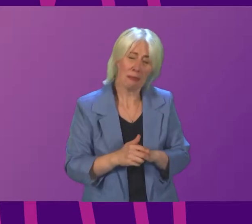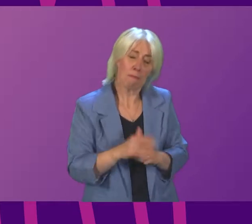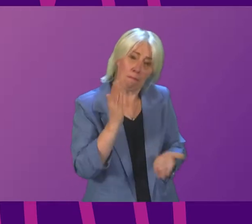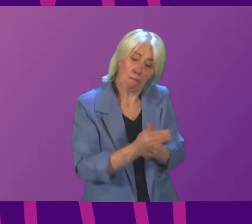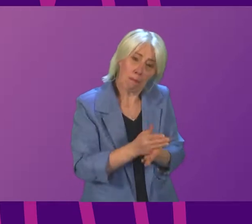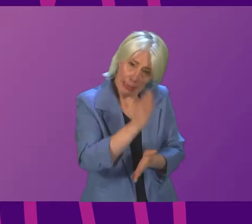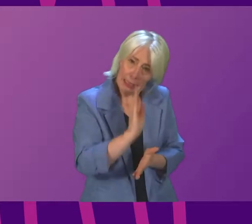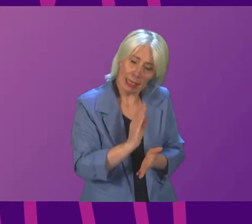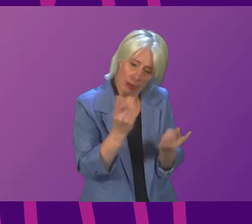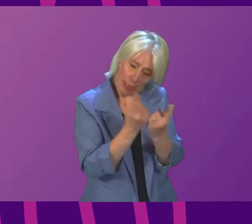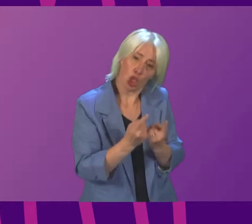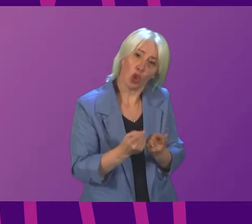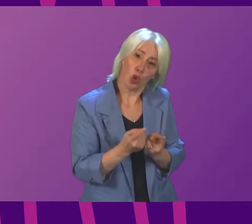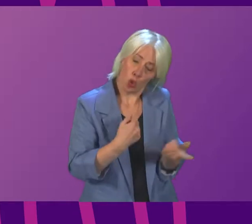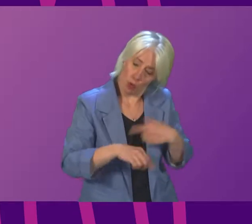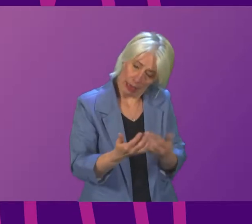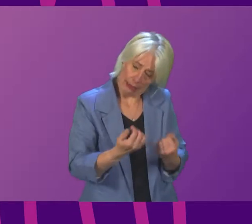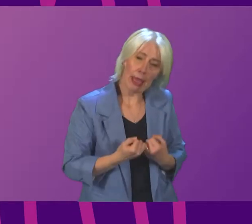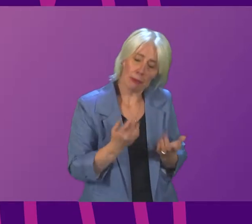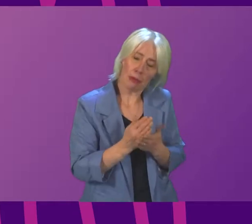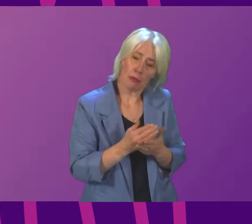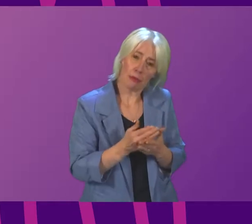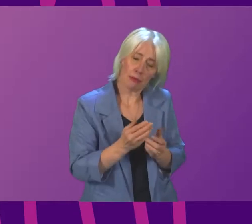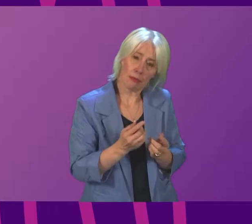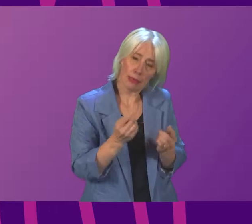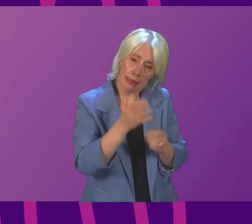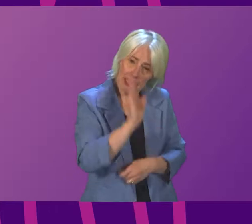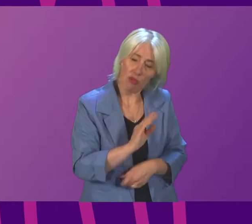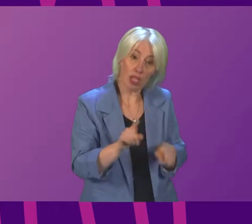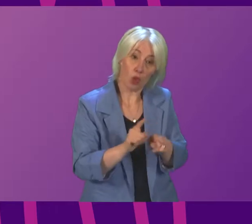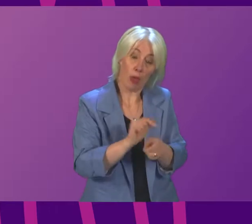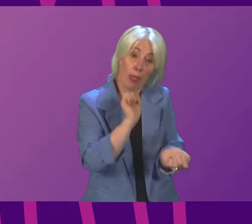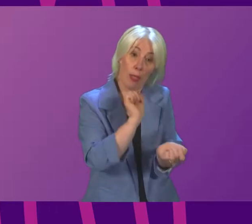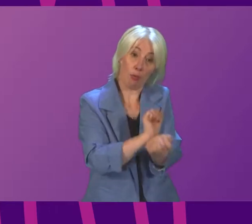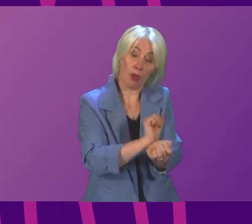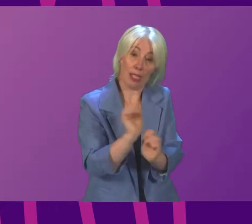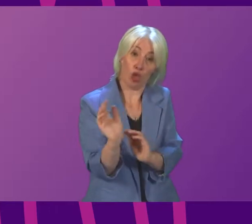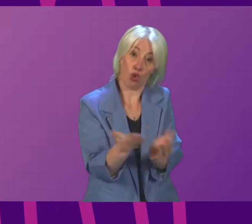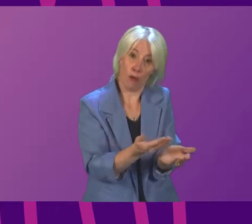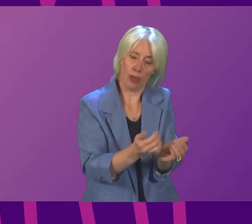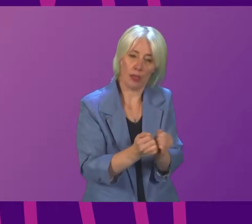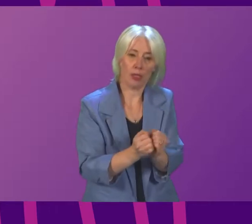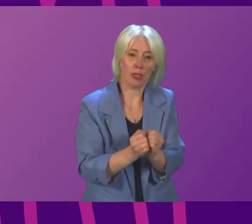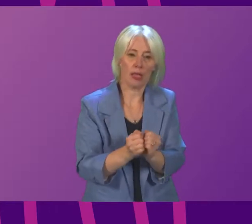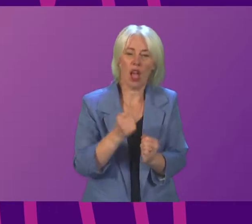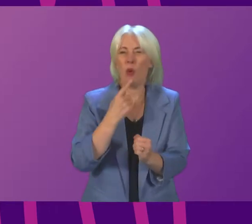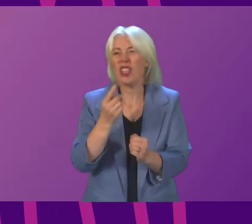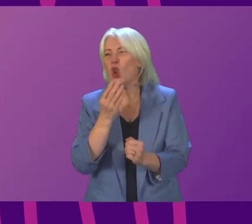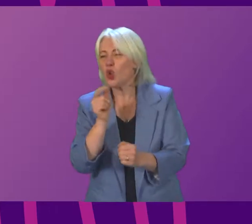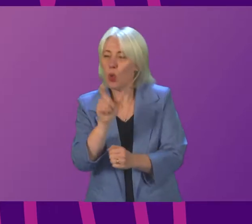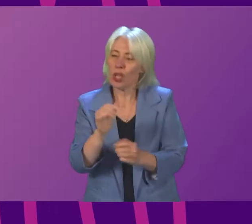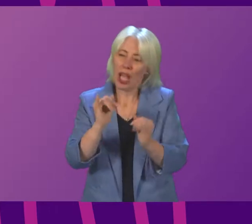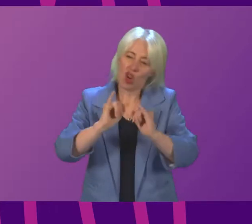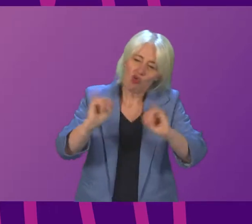which we do take seriously and the prison service take extremely seriously. But it's worth pointing out where he continually, like his colleagues, uses the words crisis and